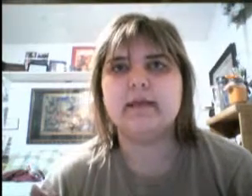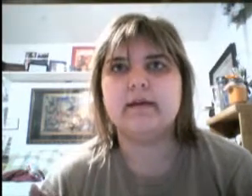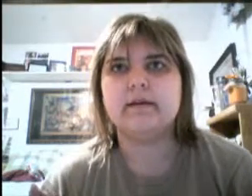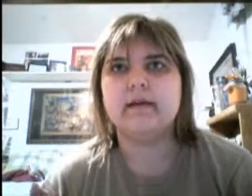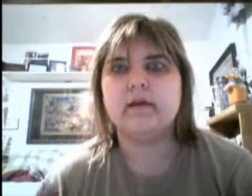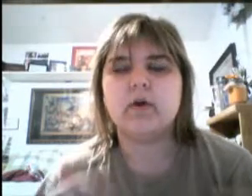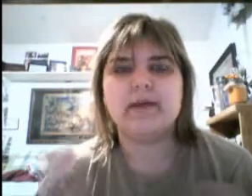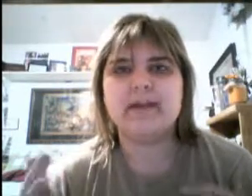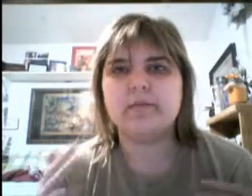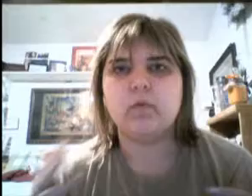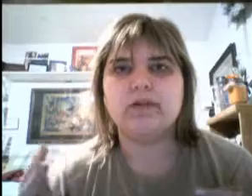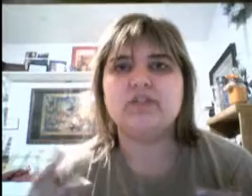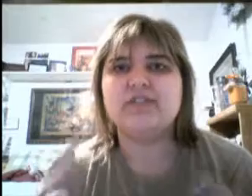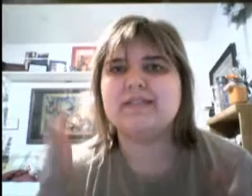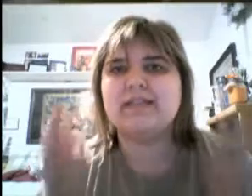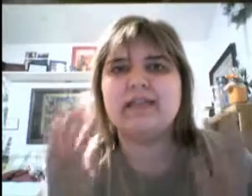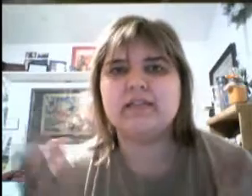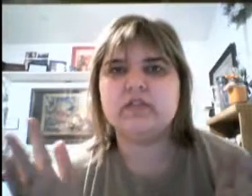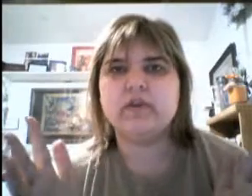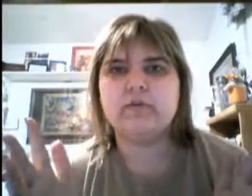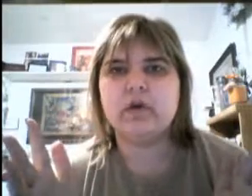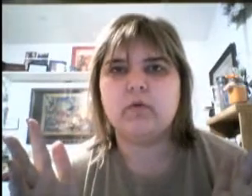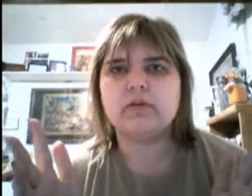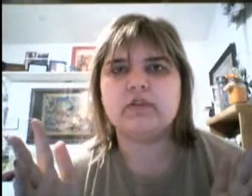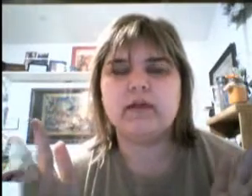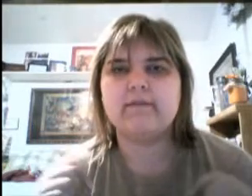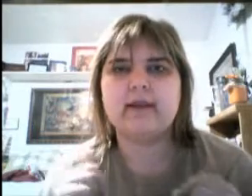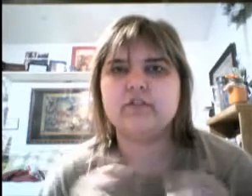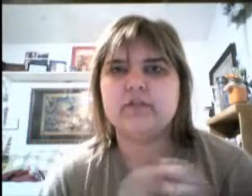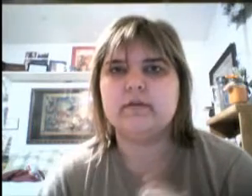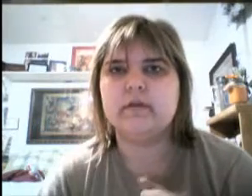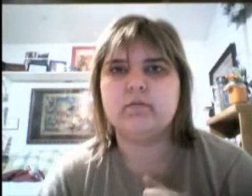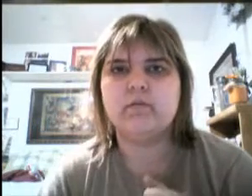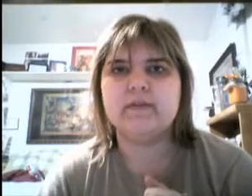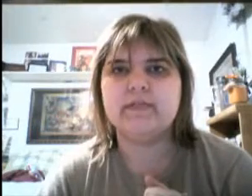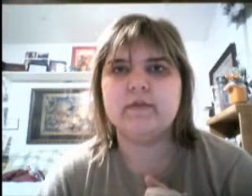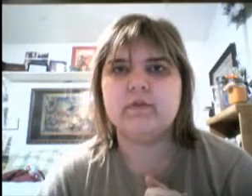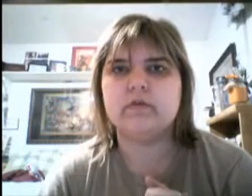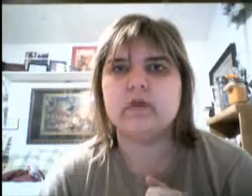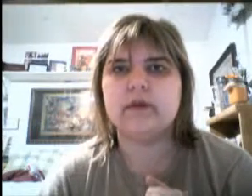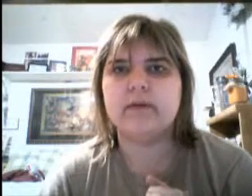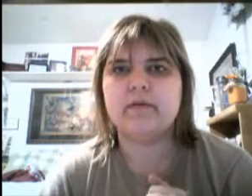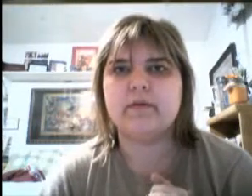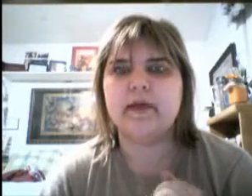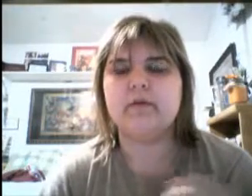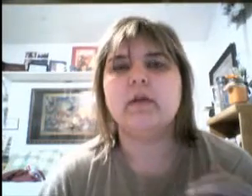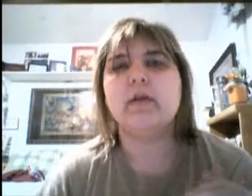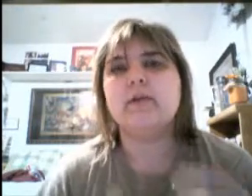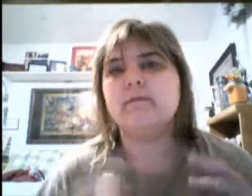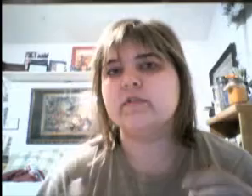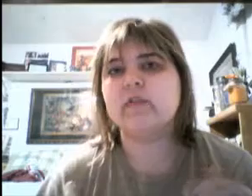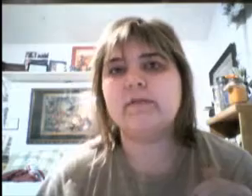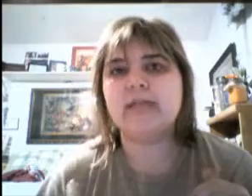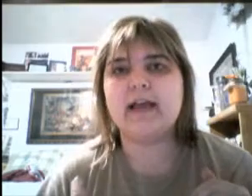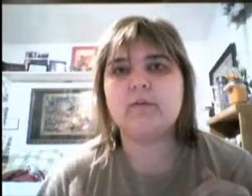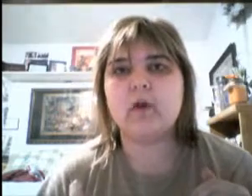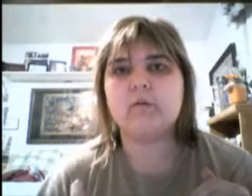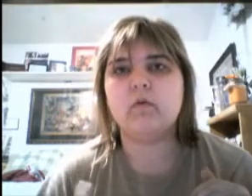go ahead and name the ones just in case you don't know which live-action movies they were talking about in the panel. first off, they had Marvel,